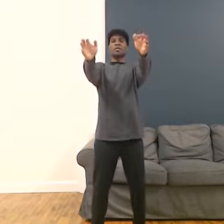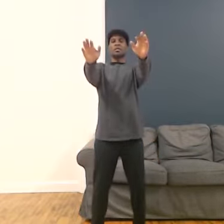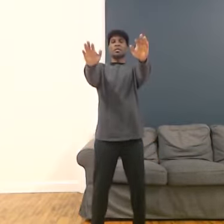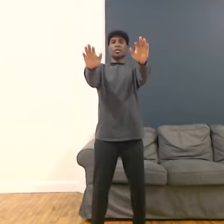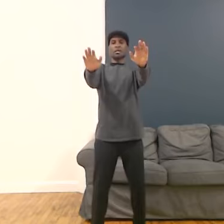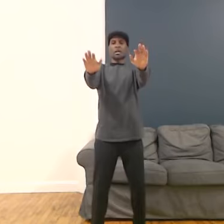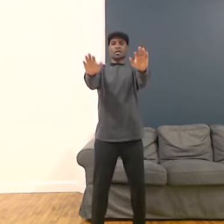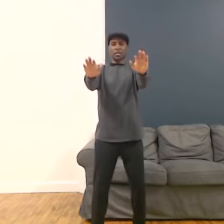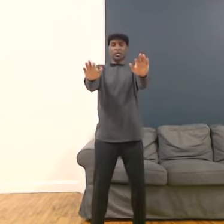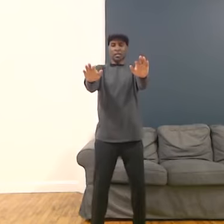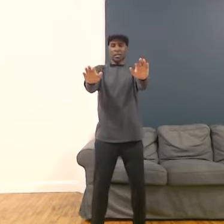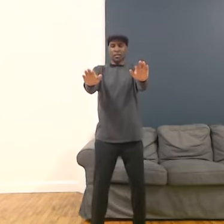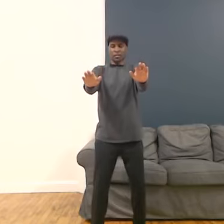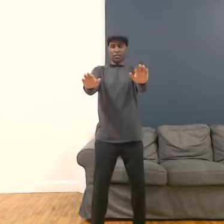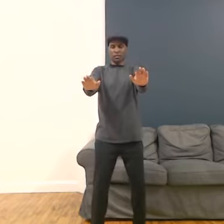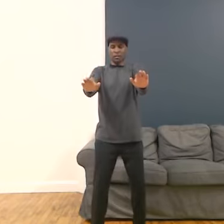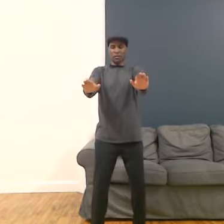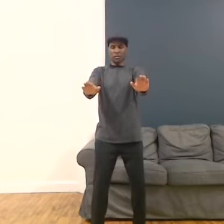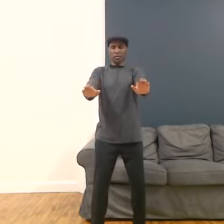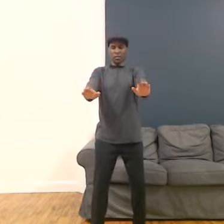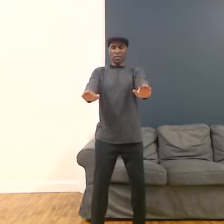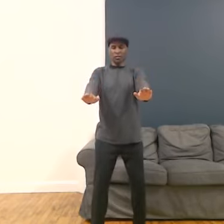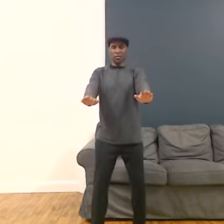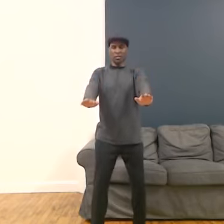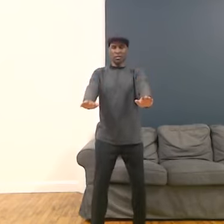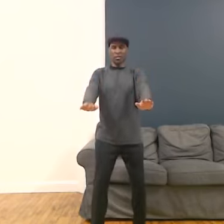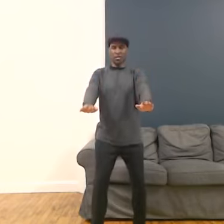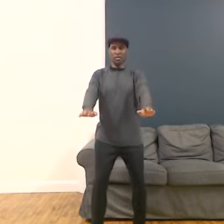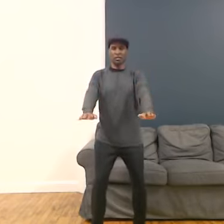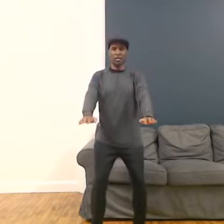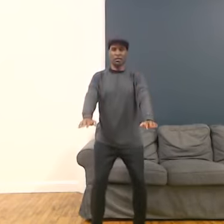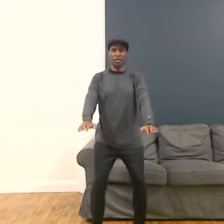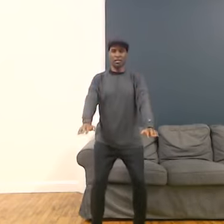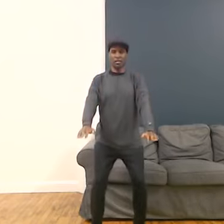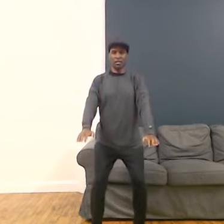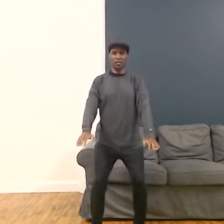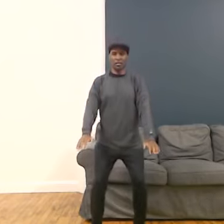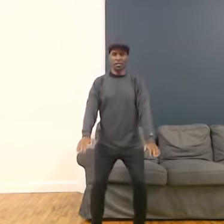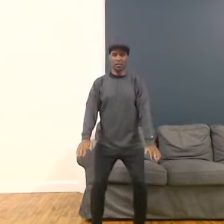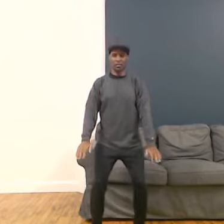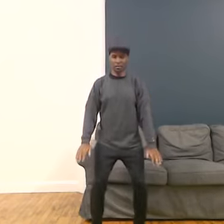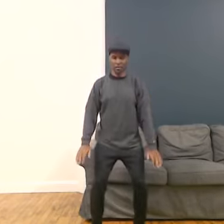Turn to exhale, the hands are going down. You can sink, bend your knees and hips.